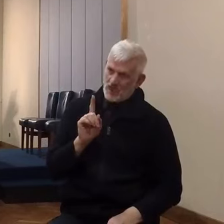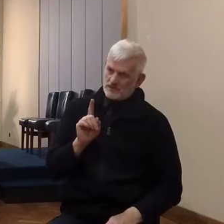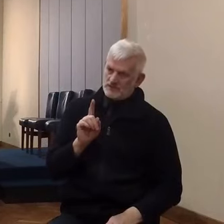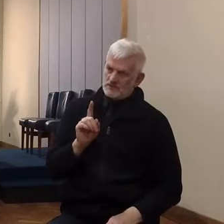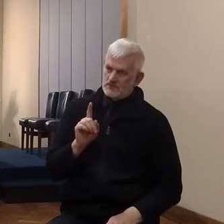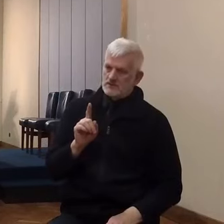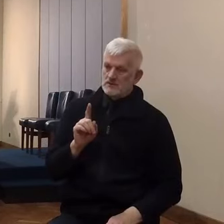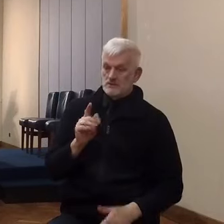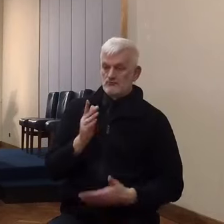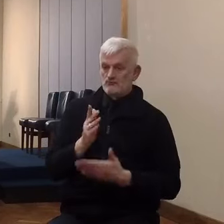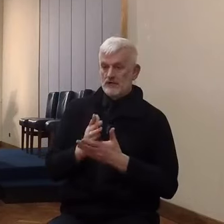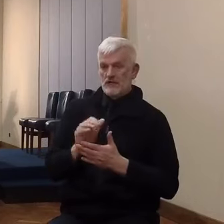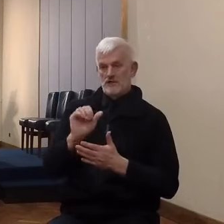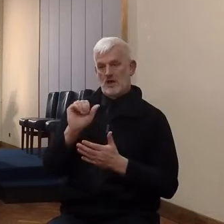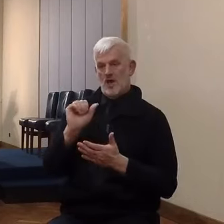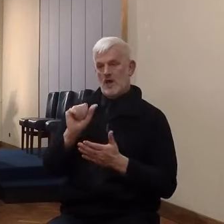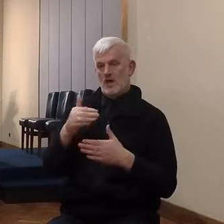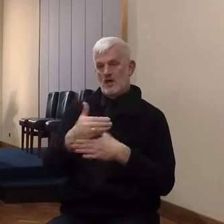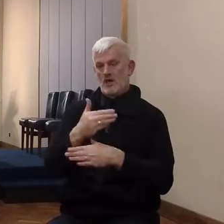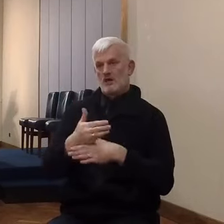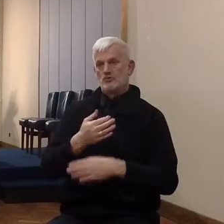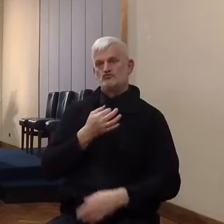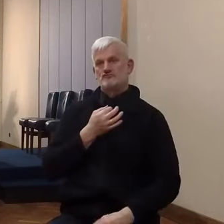to protect them and does so.